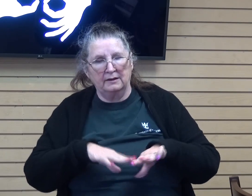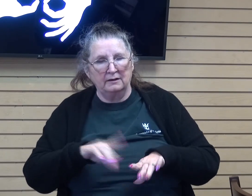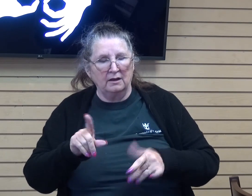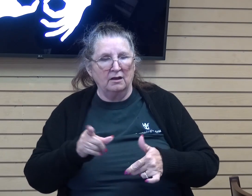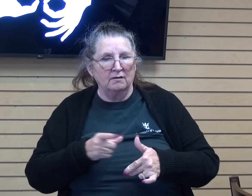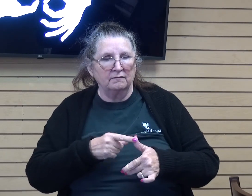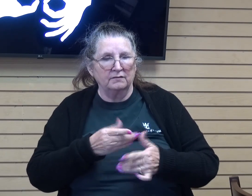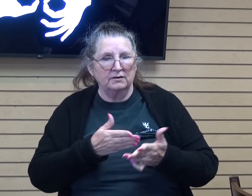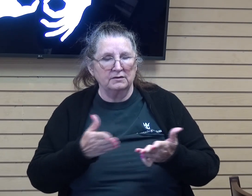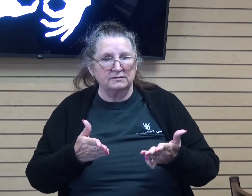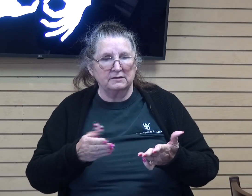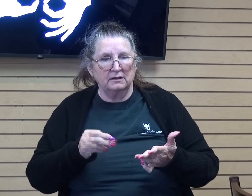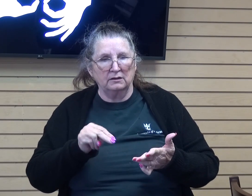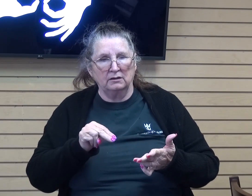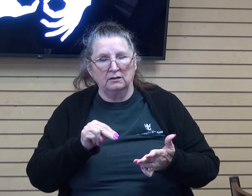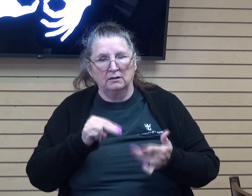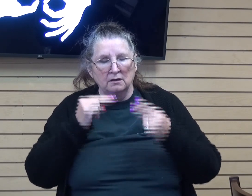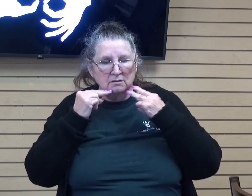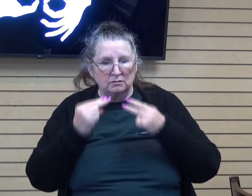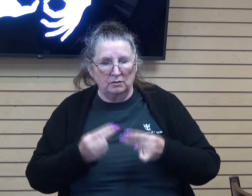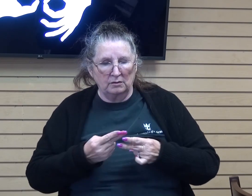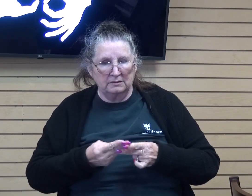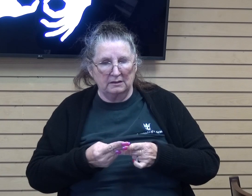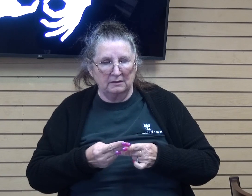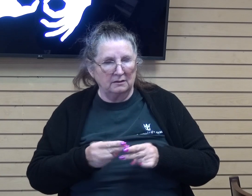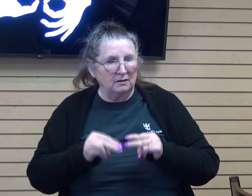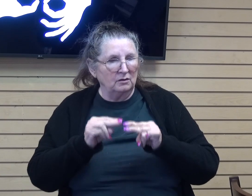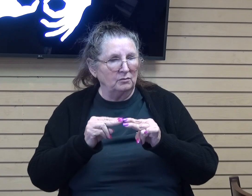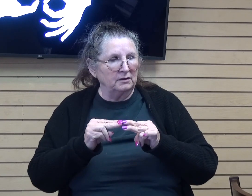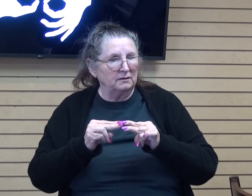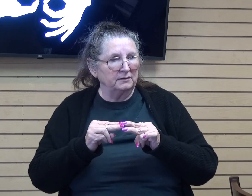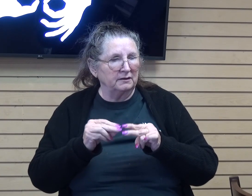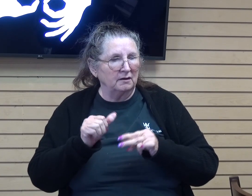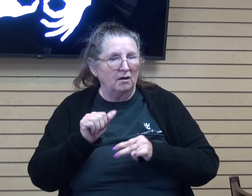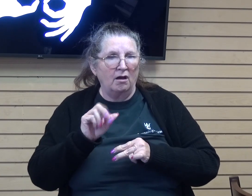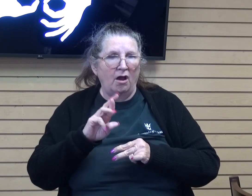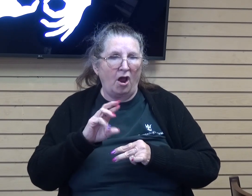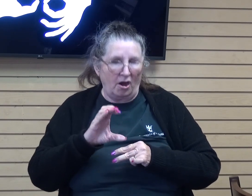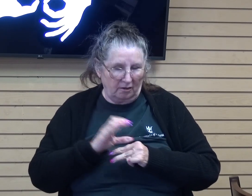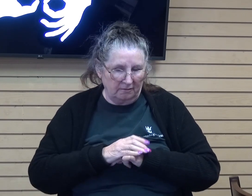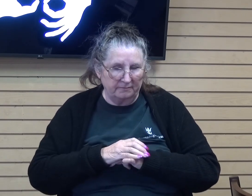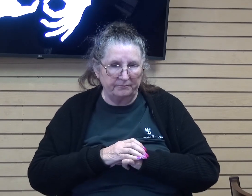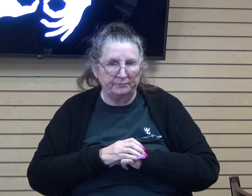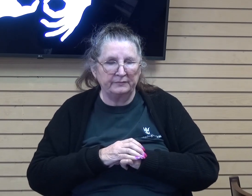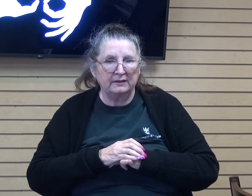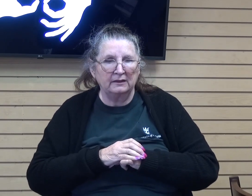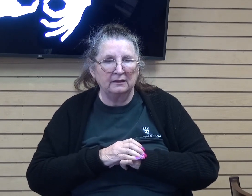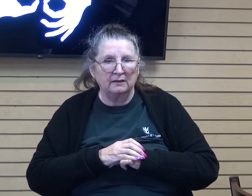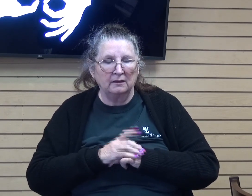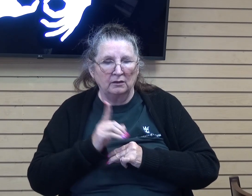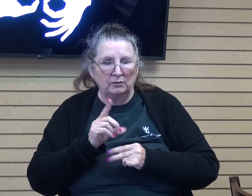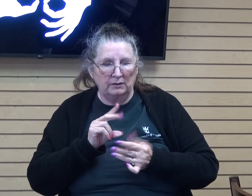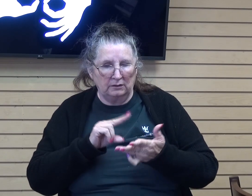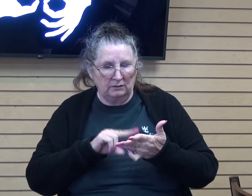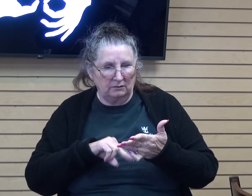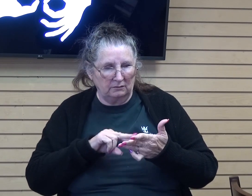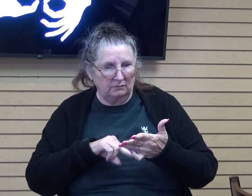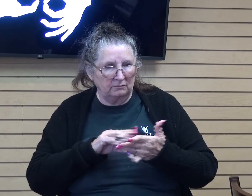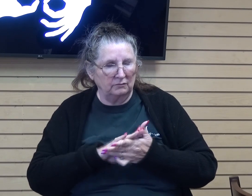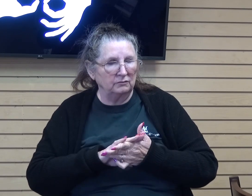did was to build an ark. I just wanted to read a couple of scriptures. And it is